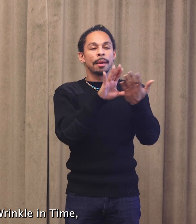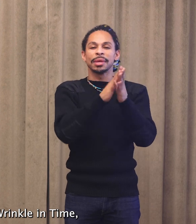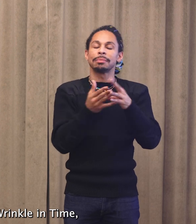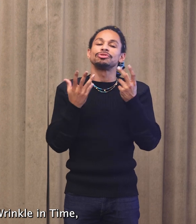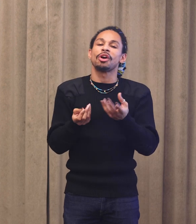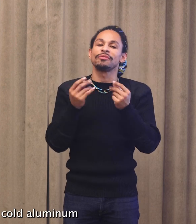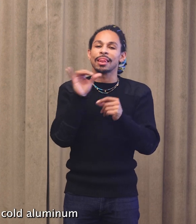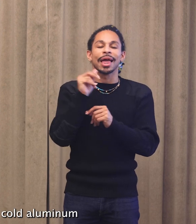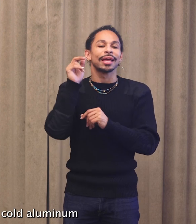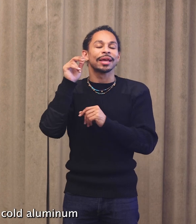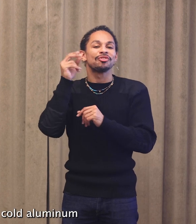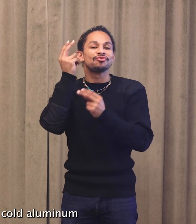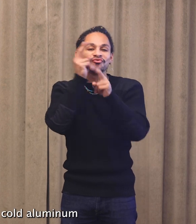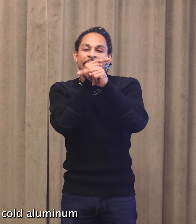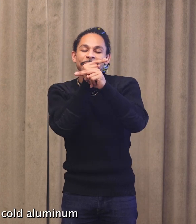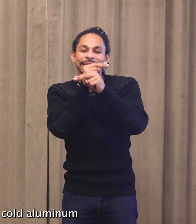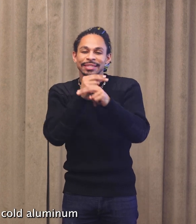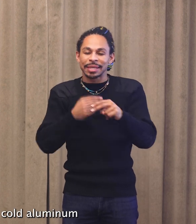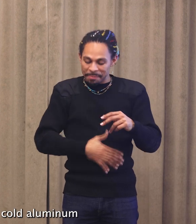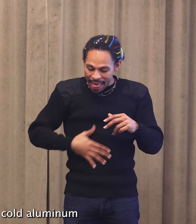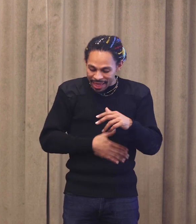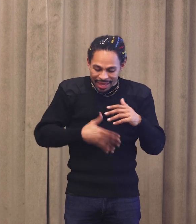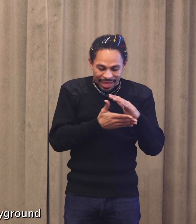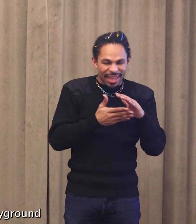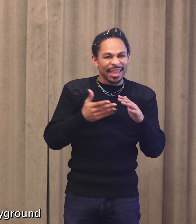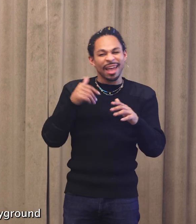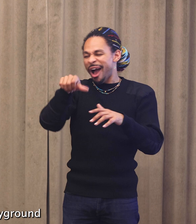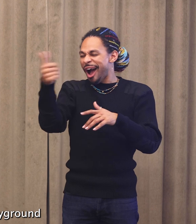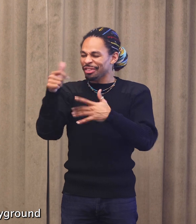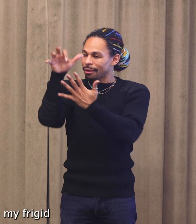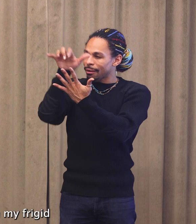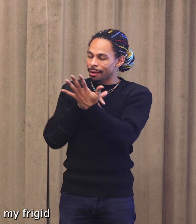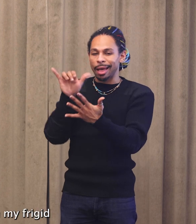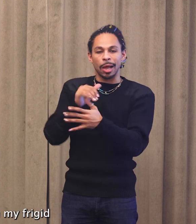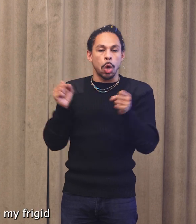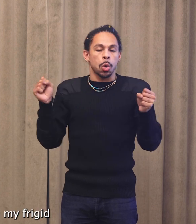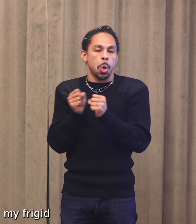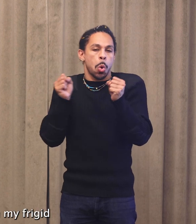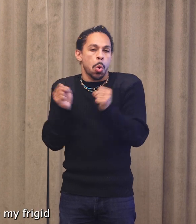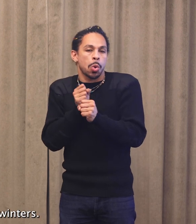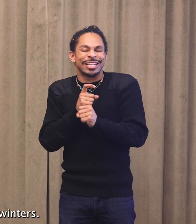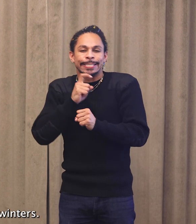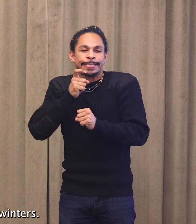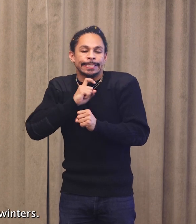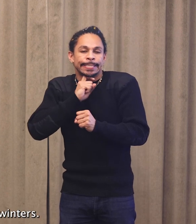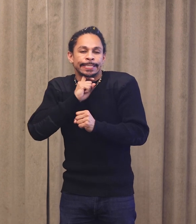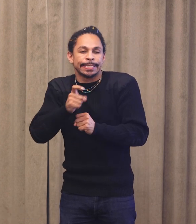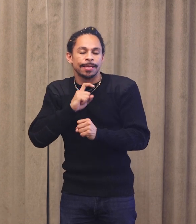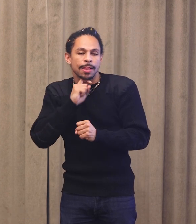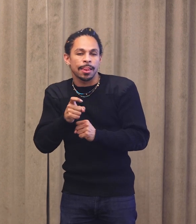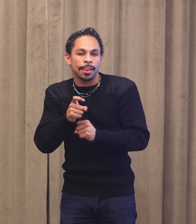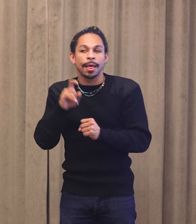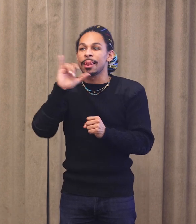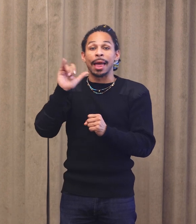wrinkle in time was the feeling of cold aluminum like the playground equipment in my frigid Minnesota winters.